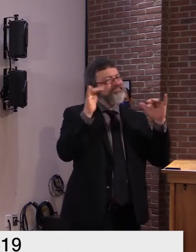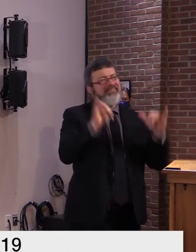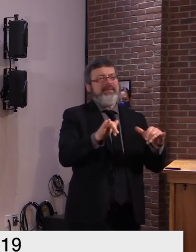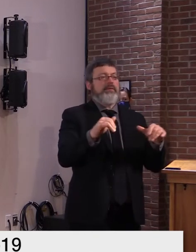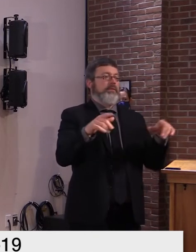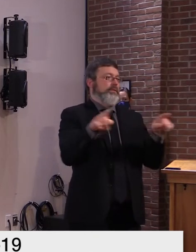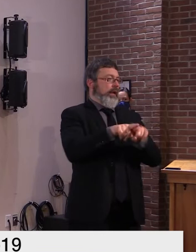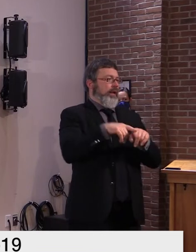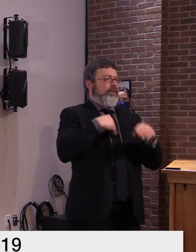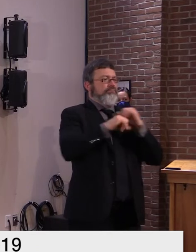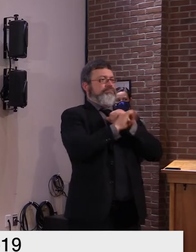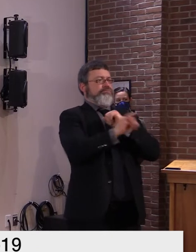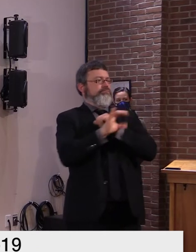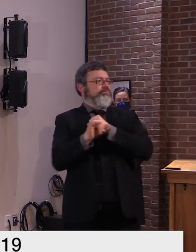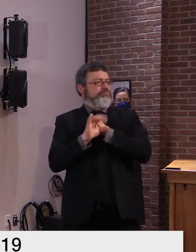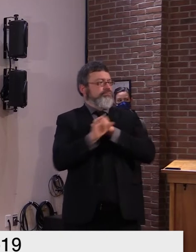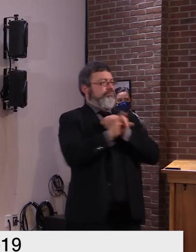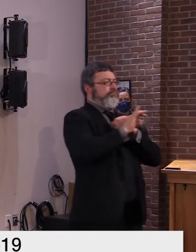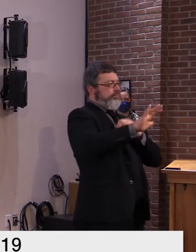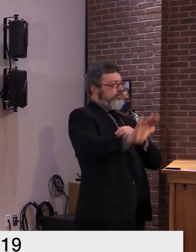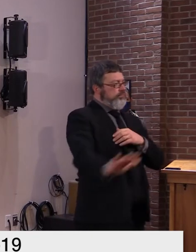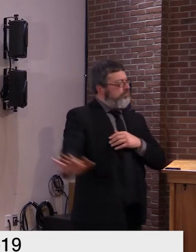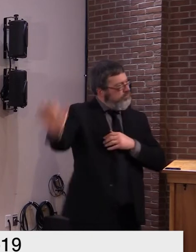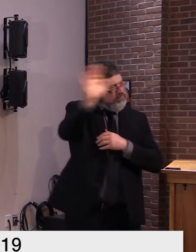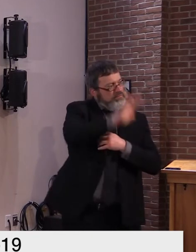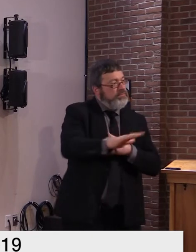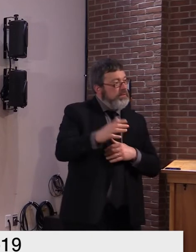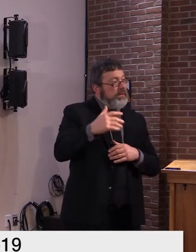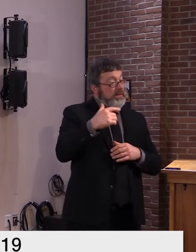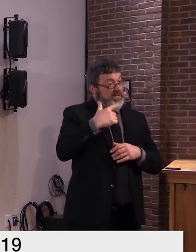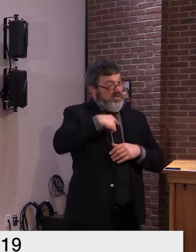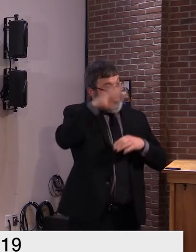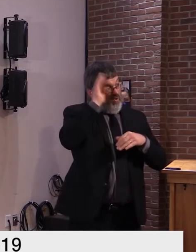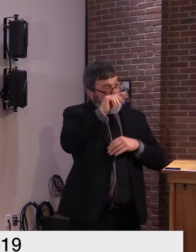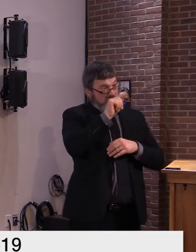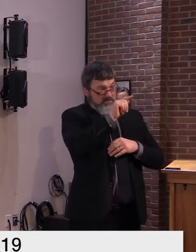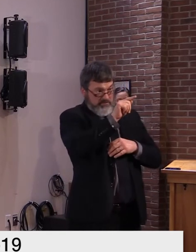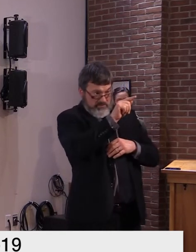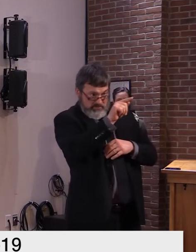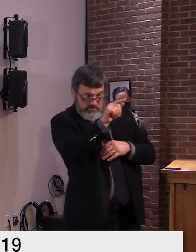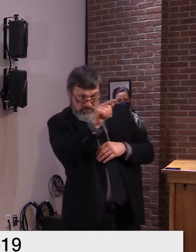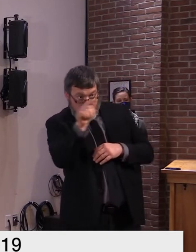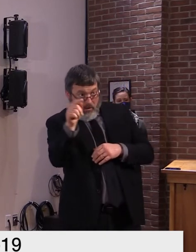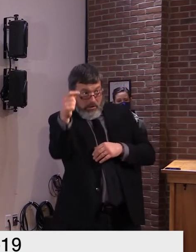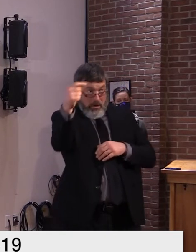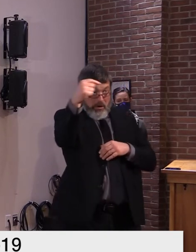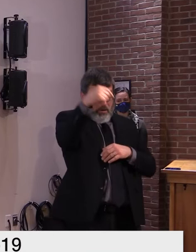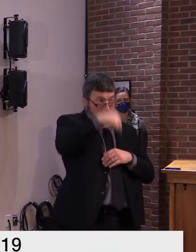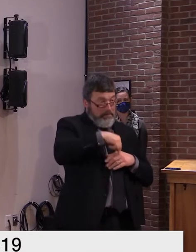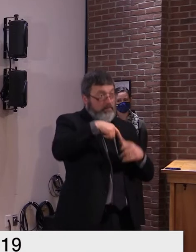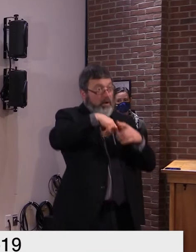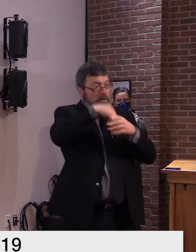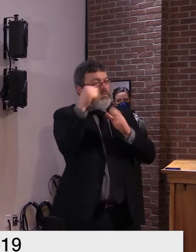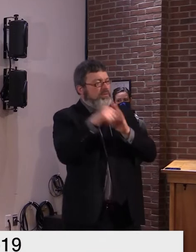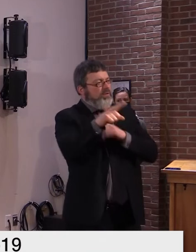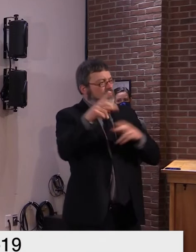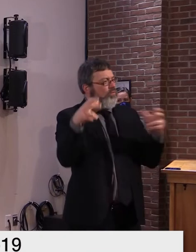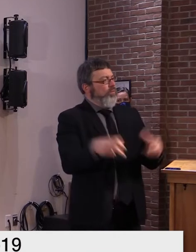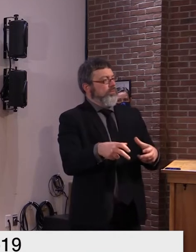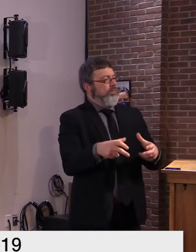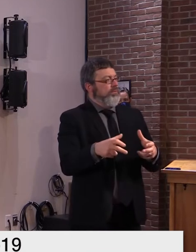that if people really are willing to carry out a quarantine with a little planning they're they're willing to make the sacrifice so